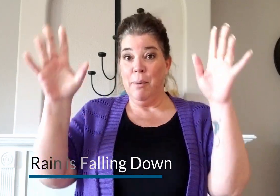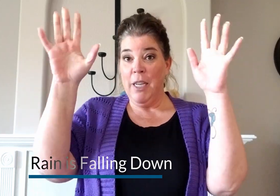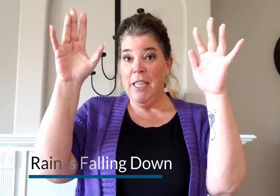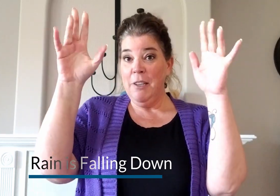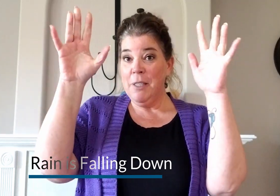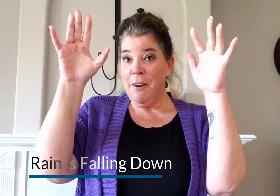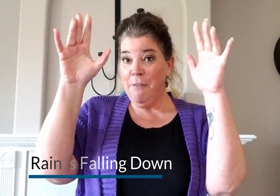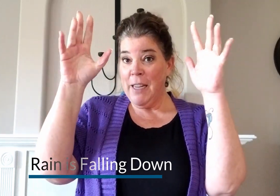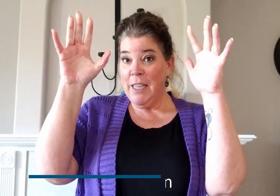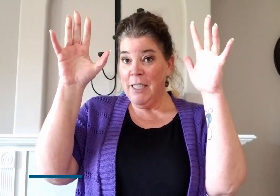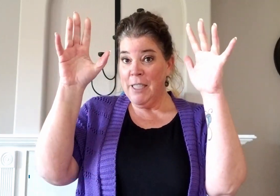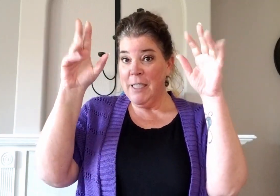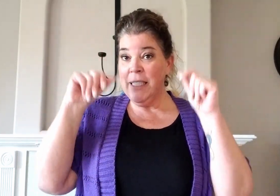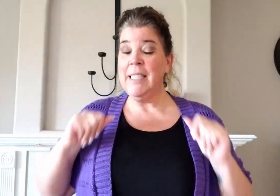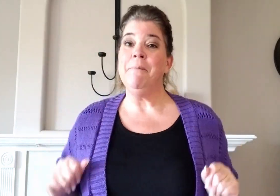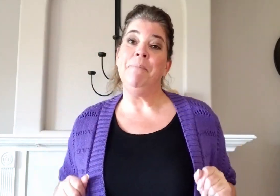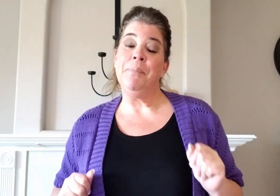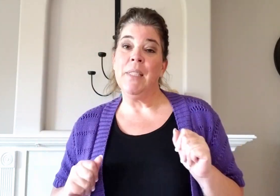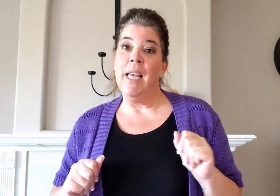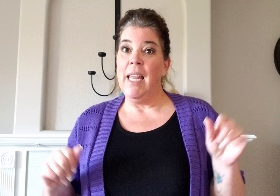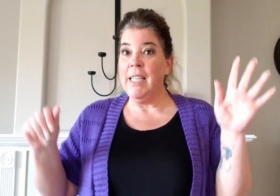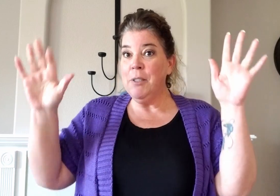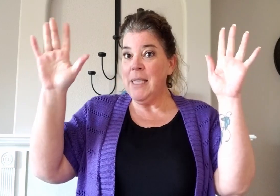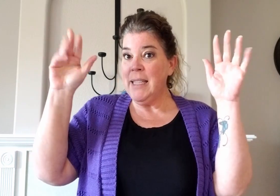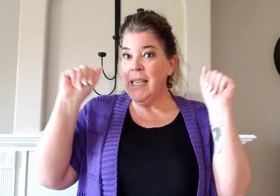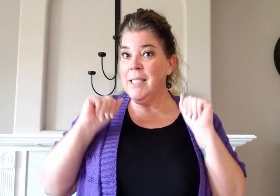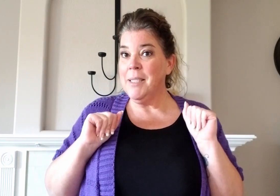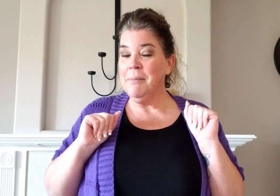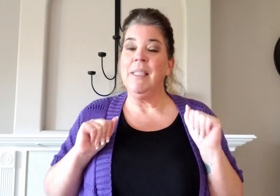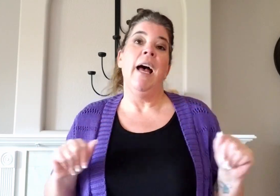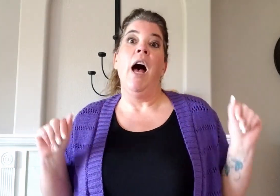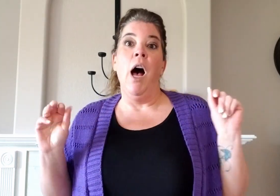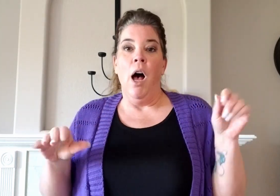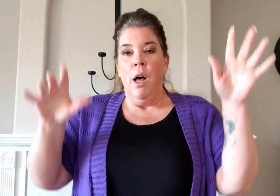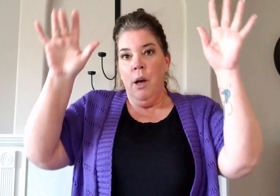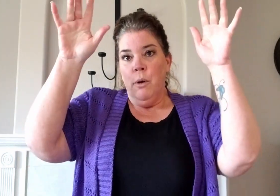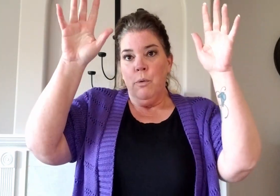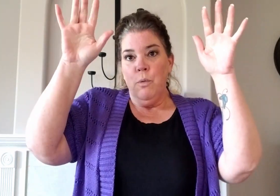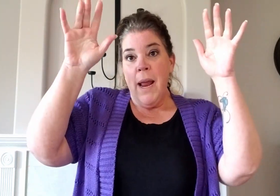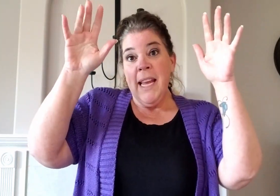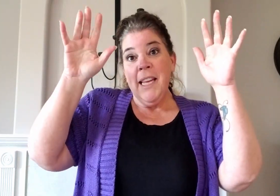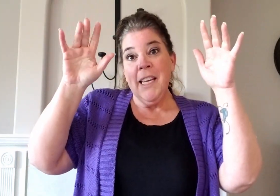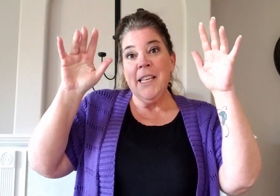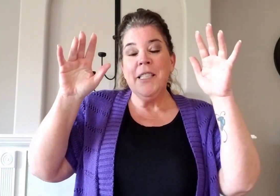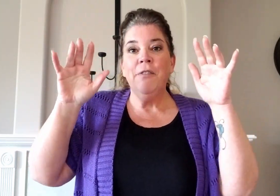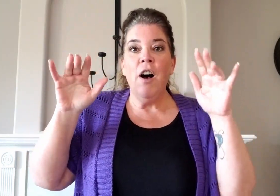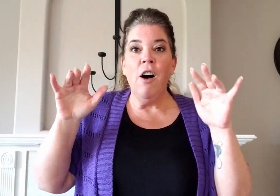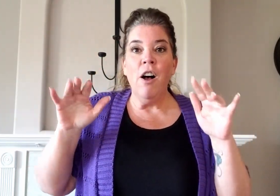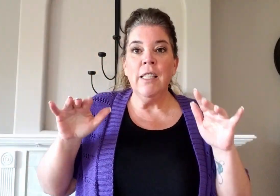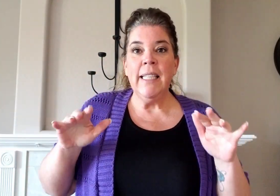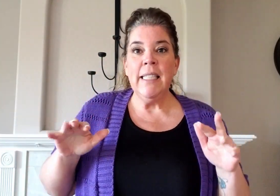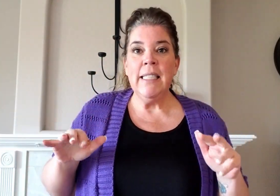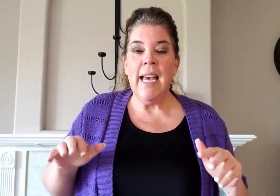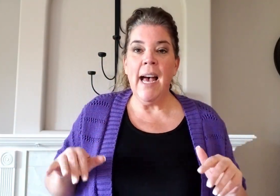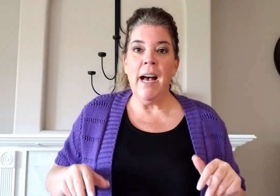we're gonna use our fingers, and it goes like this. Rain is falling down.